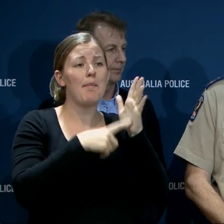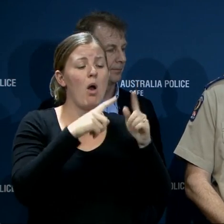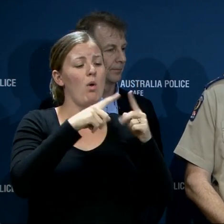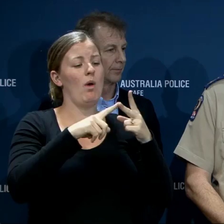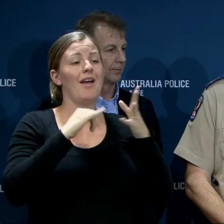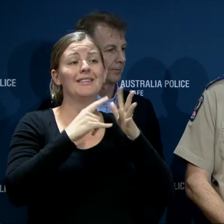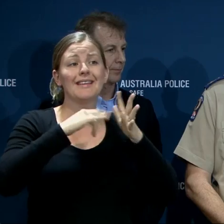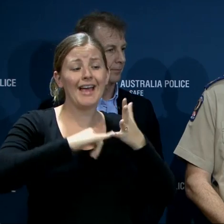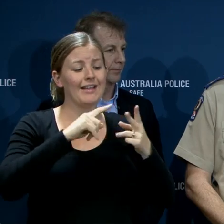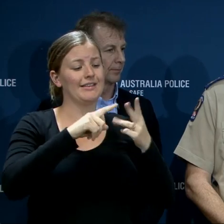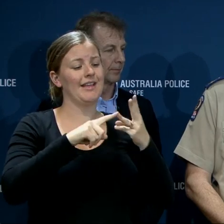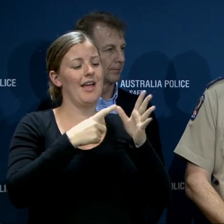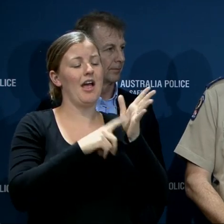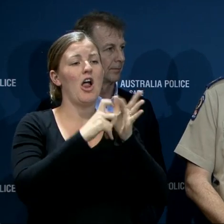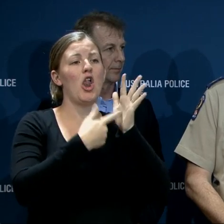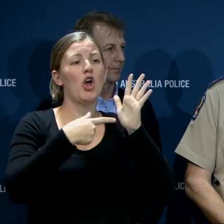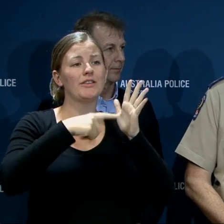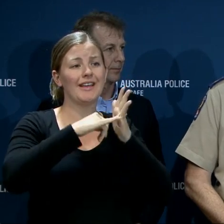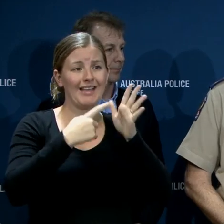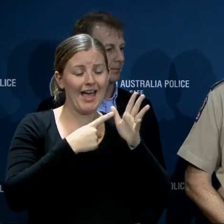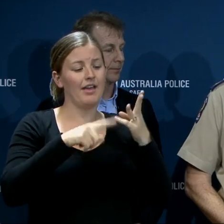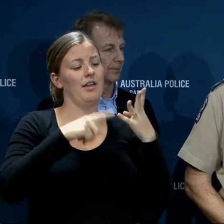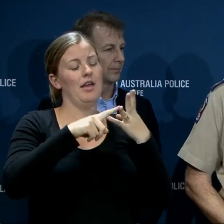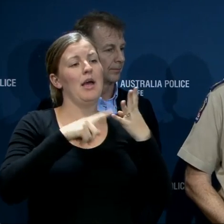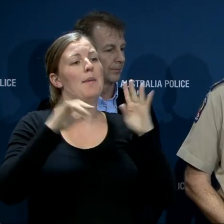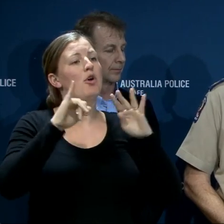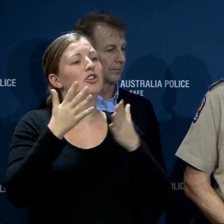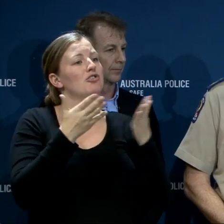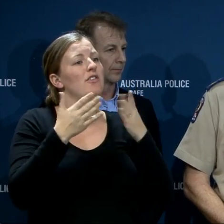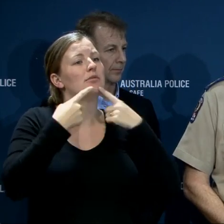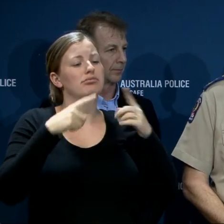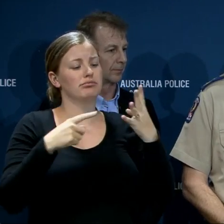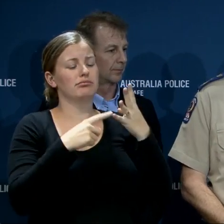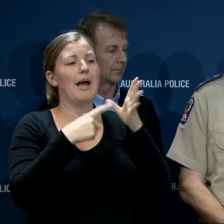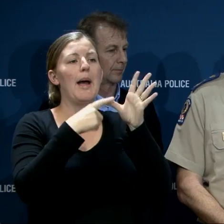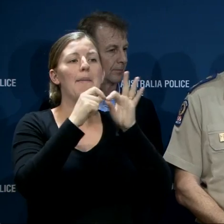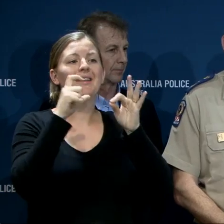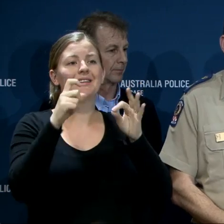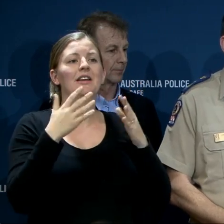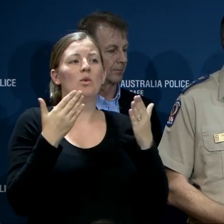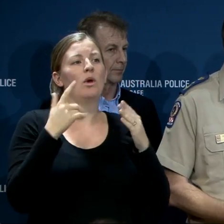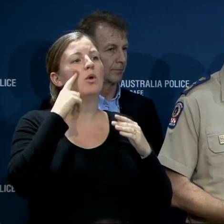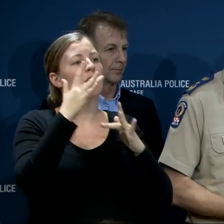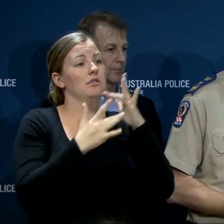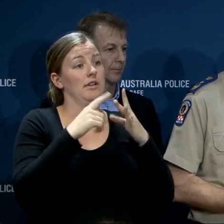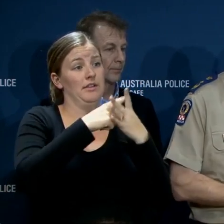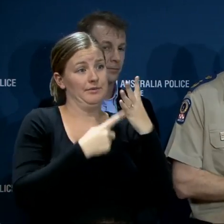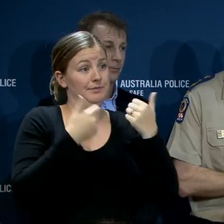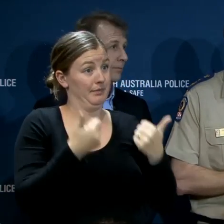website, AlertSA and the emergency service broadcaster, the ABC. They might take questions.